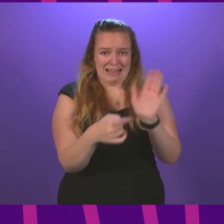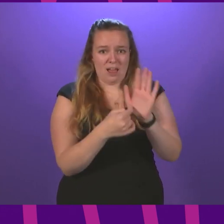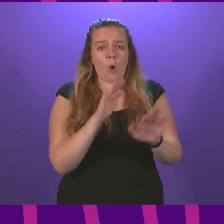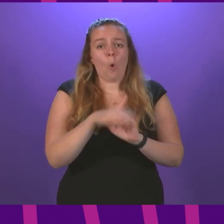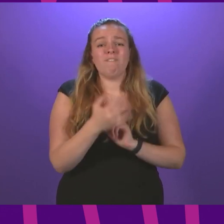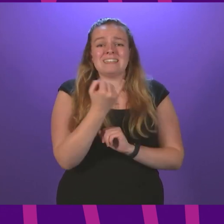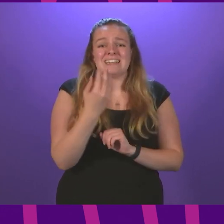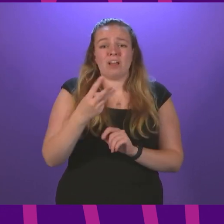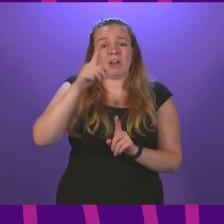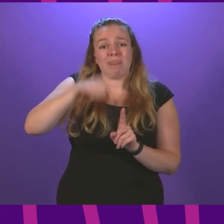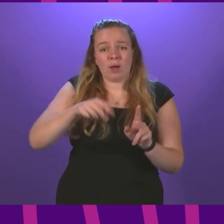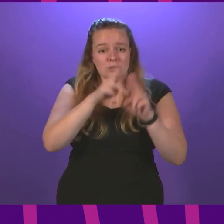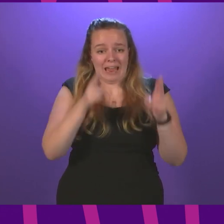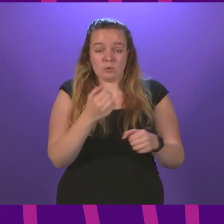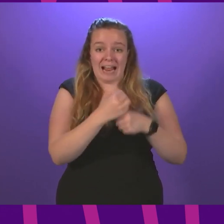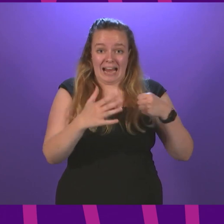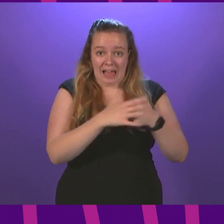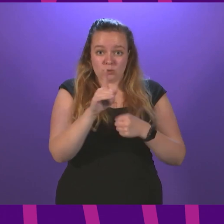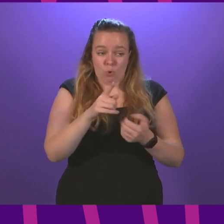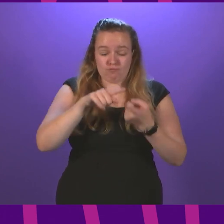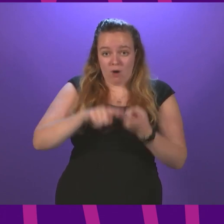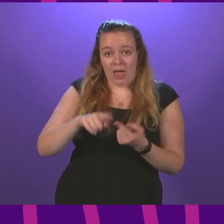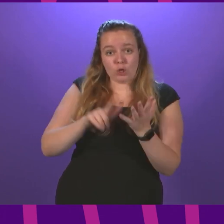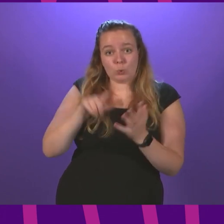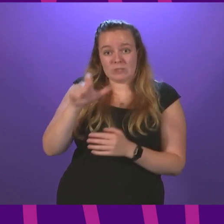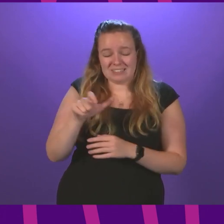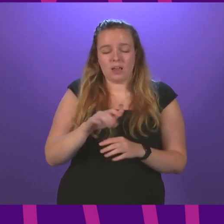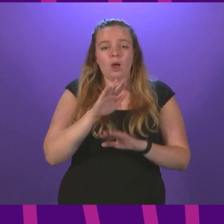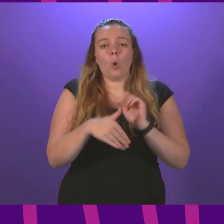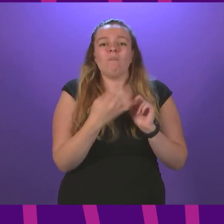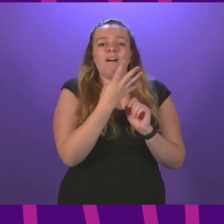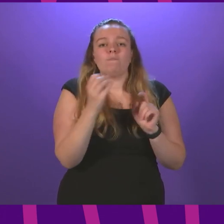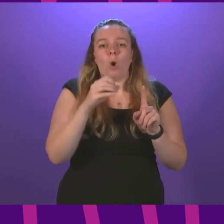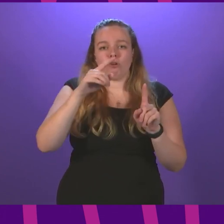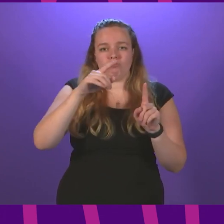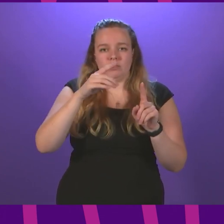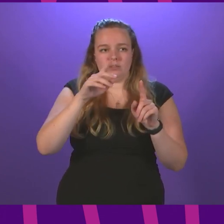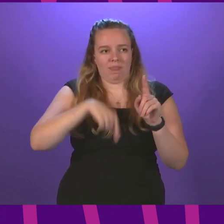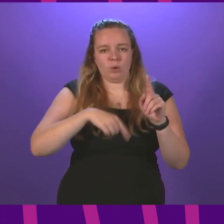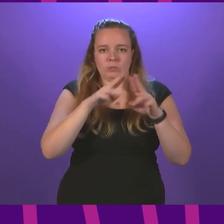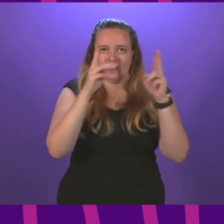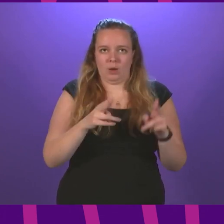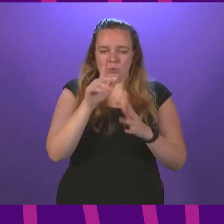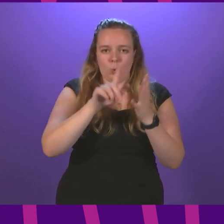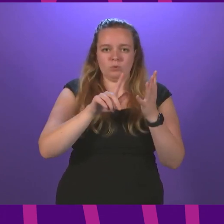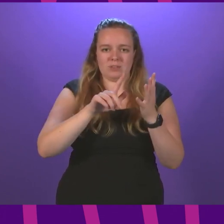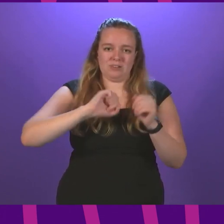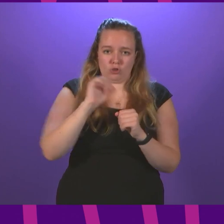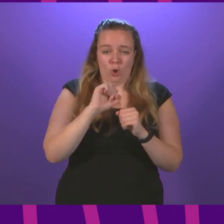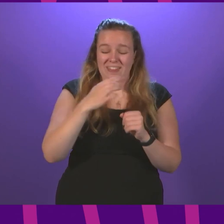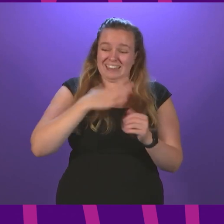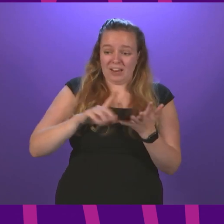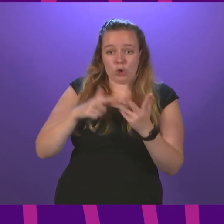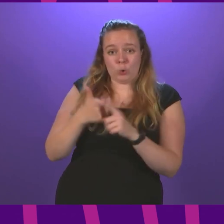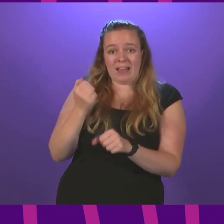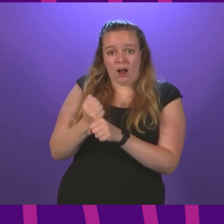,000 households in Glasgow who rely on universal credit and over 400 households in Scotland need the UK government to listen and to act.